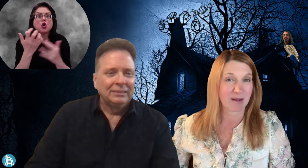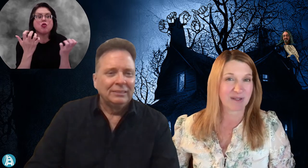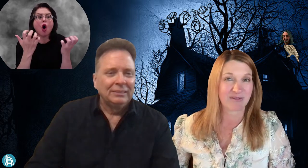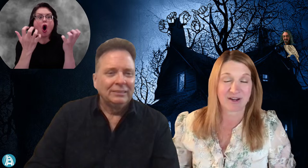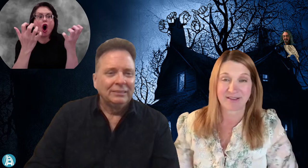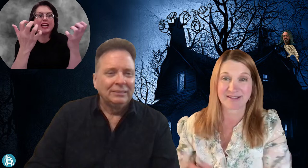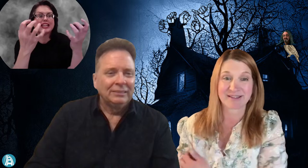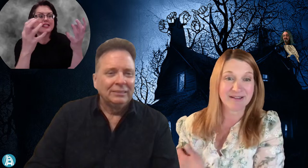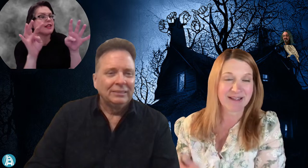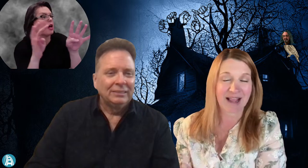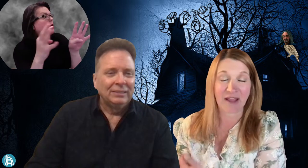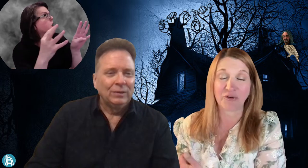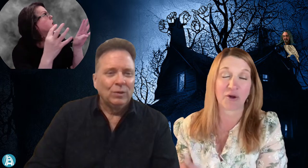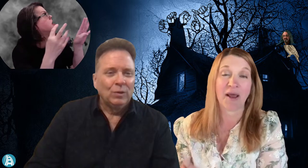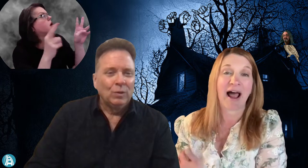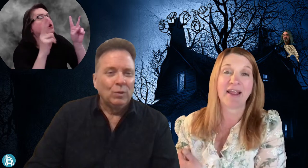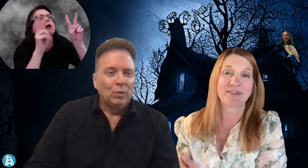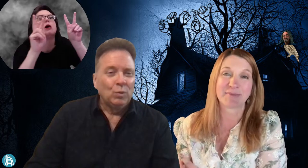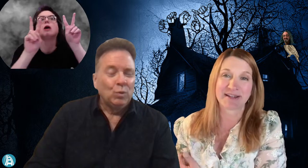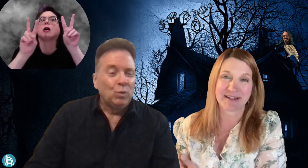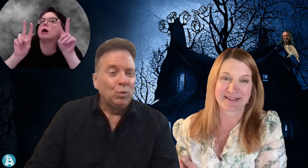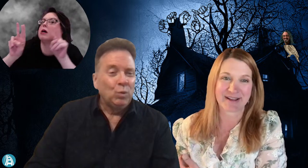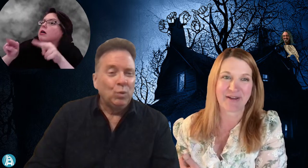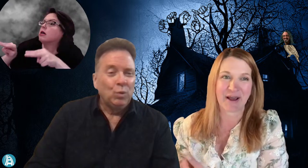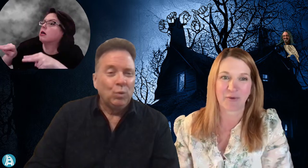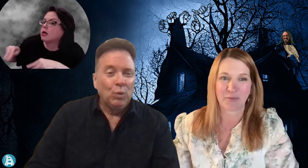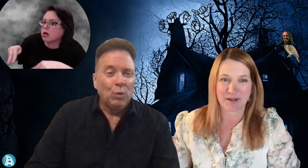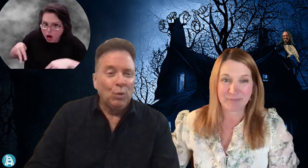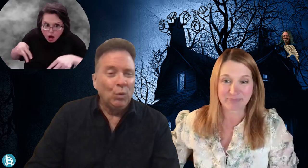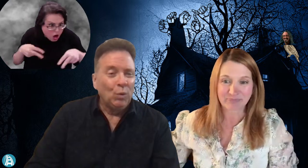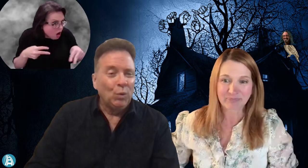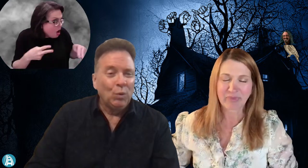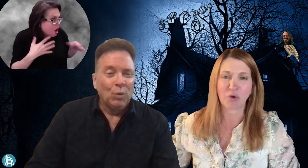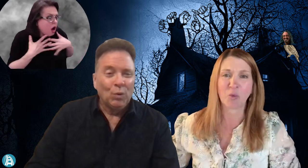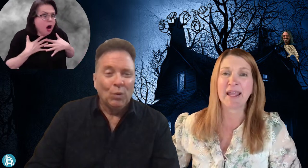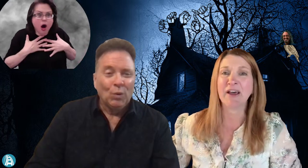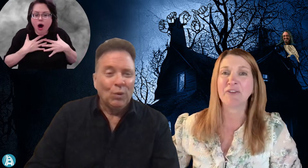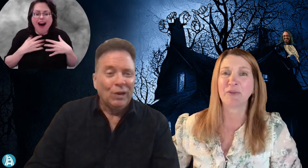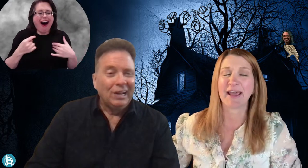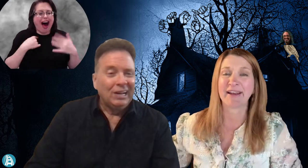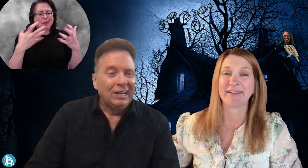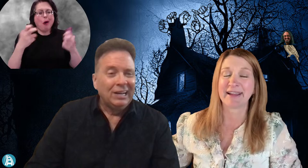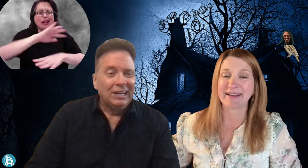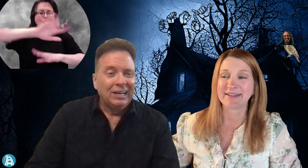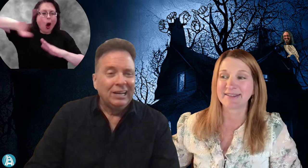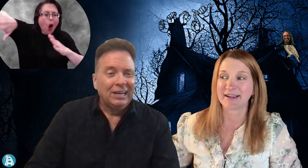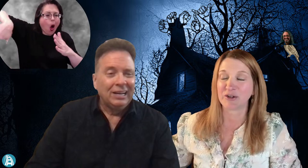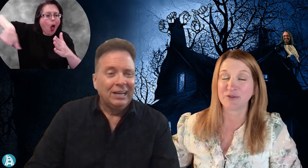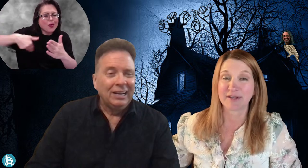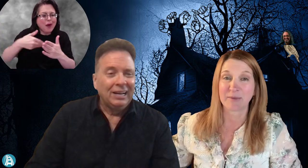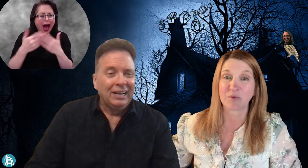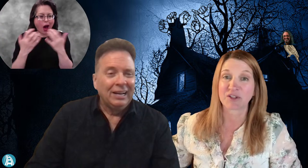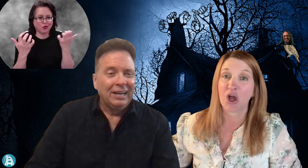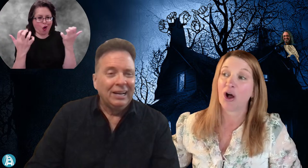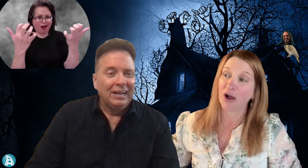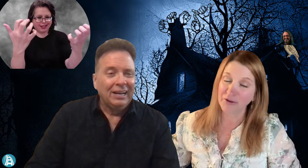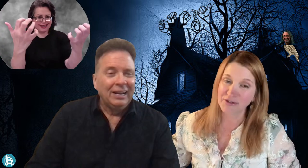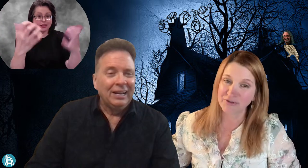maybe even on the ceiling. I don't know. I have some ideas of how it be. We also had a lighting designer whose name was also